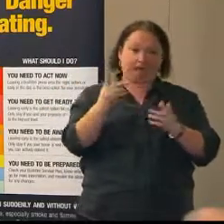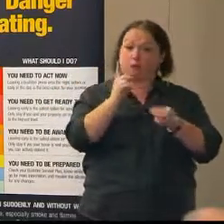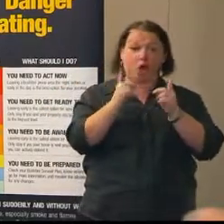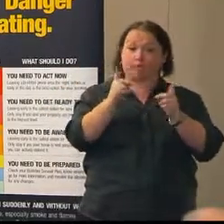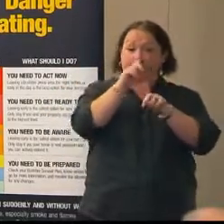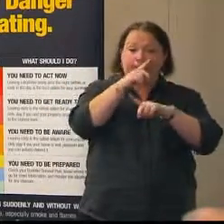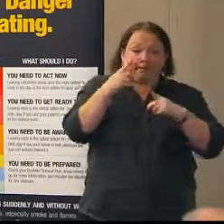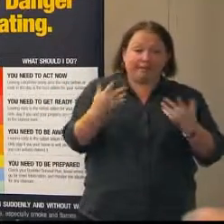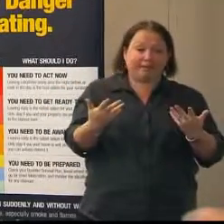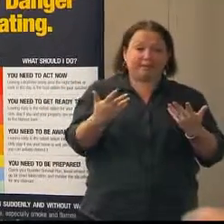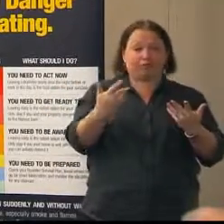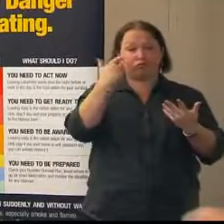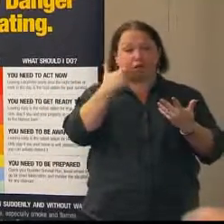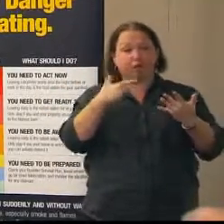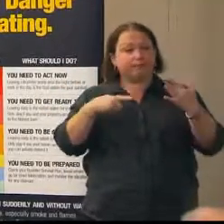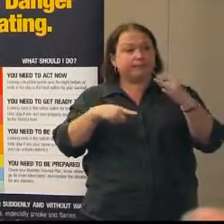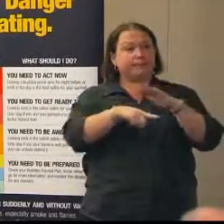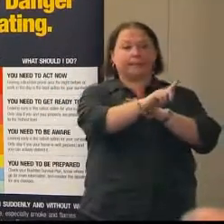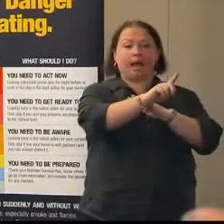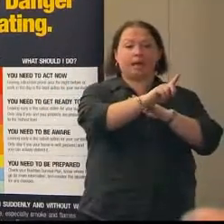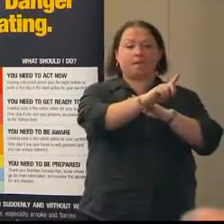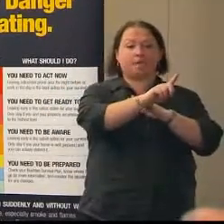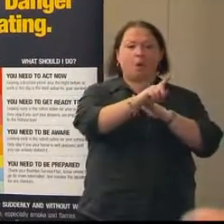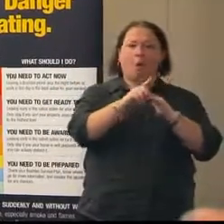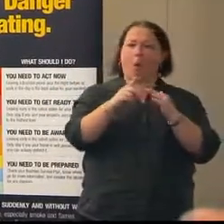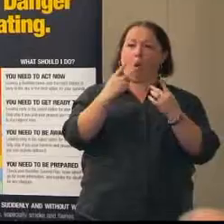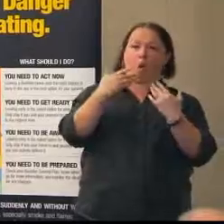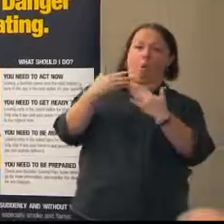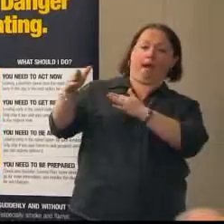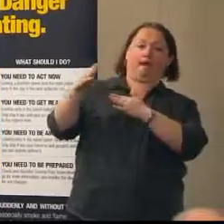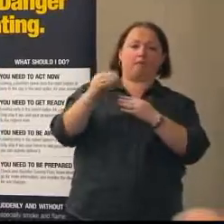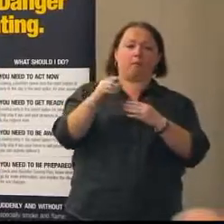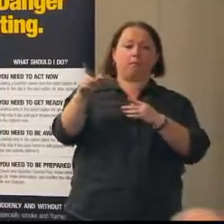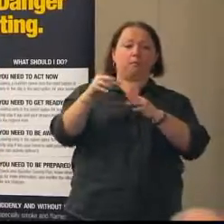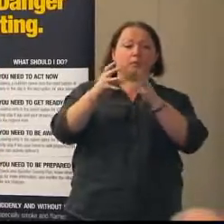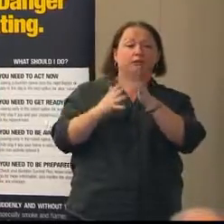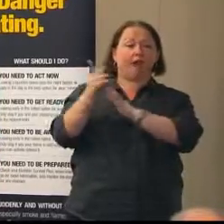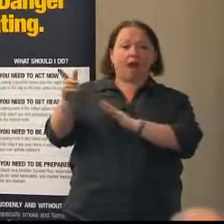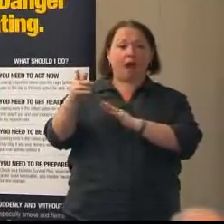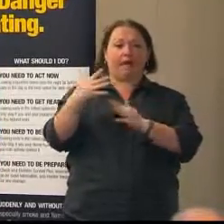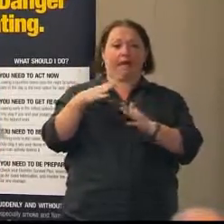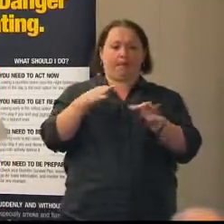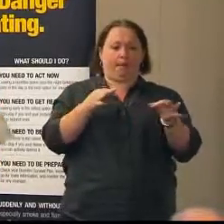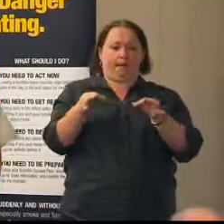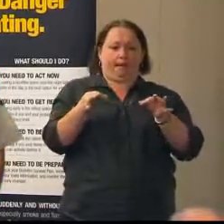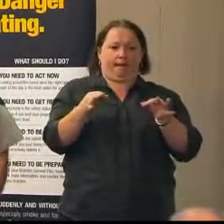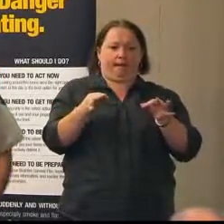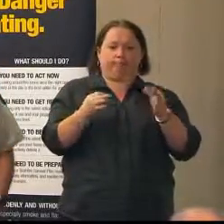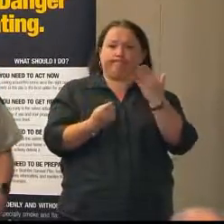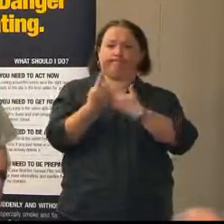to escape, to be not where the bushfire is. So we need a plan obviously.